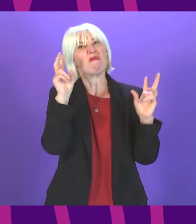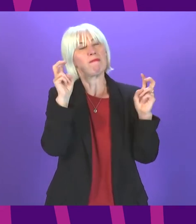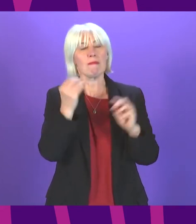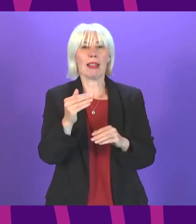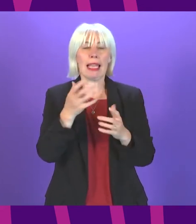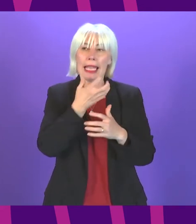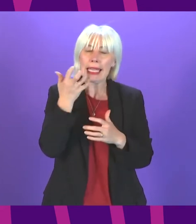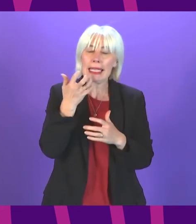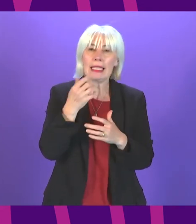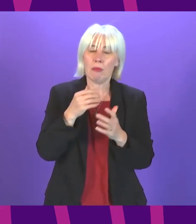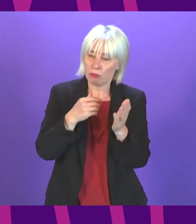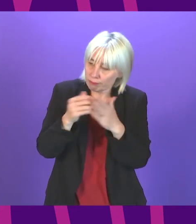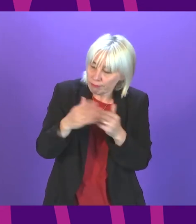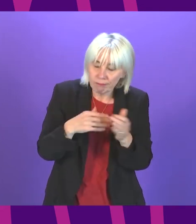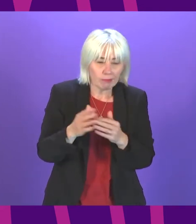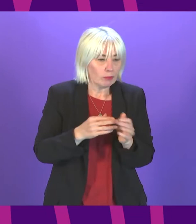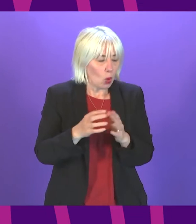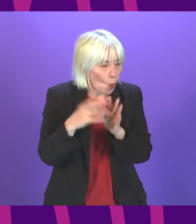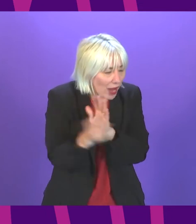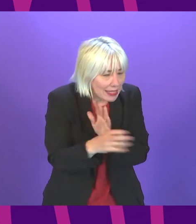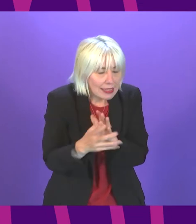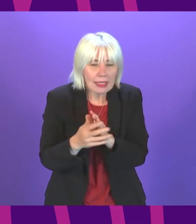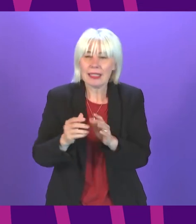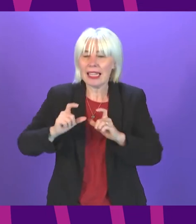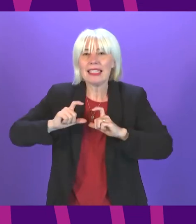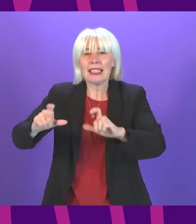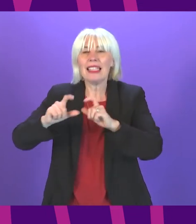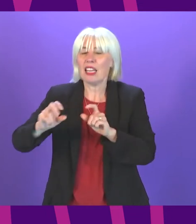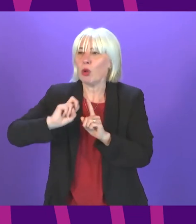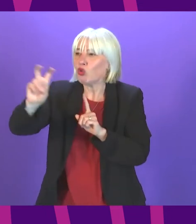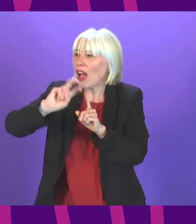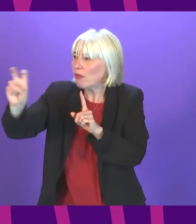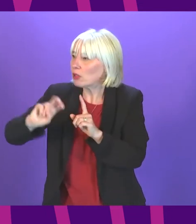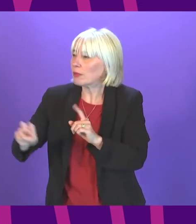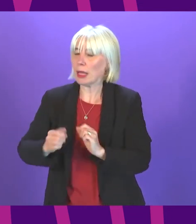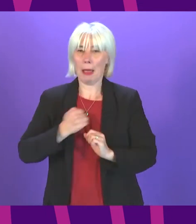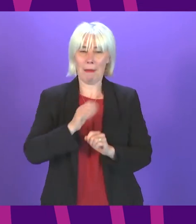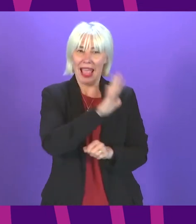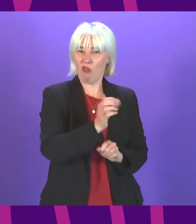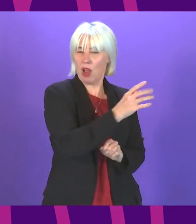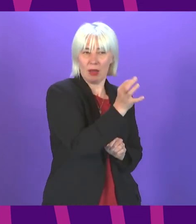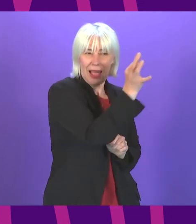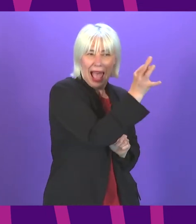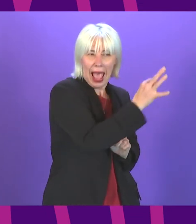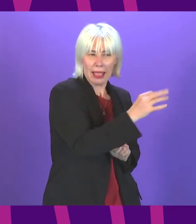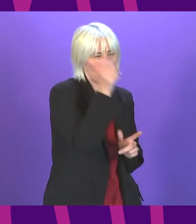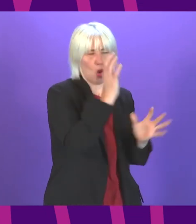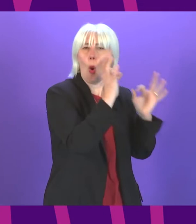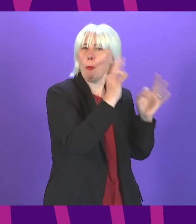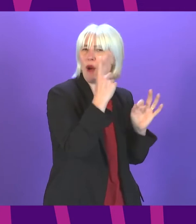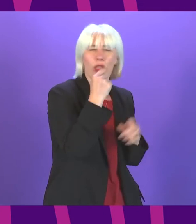waste and introducing sustainable transport I have a few islands in my constituency which I know would be perfect to pilot this